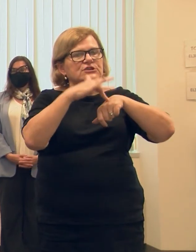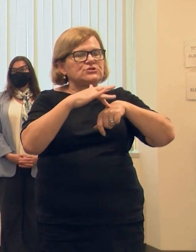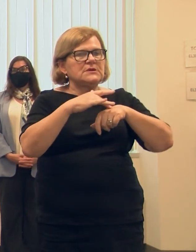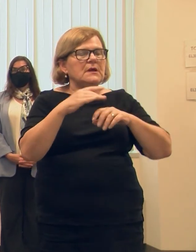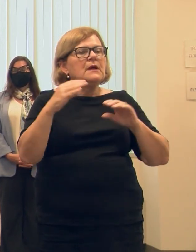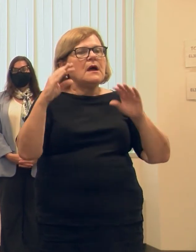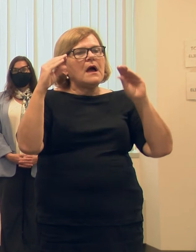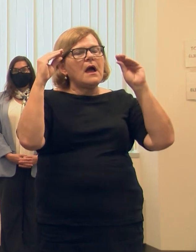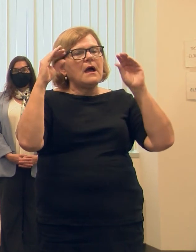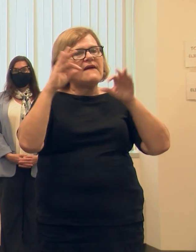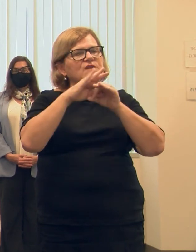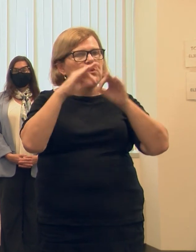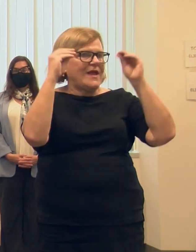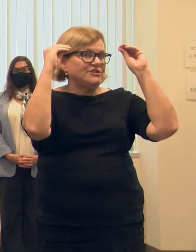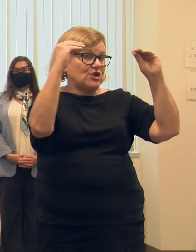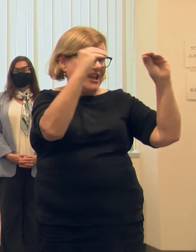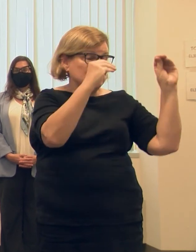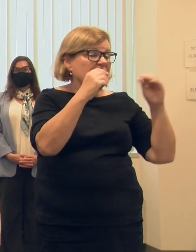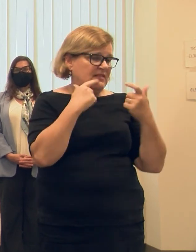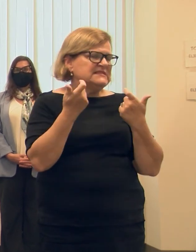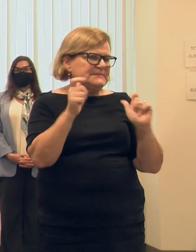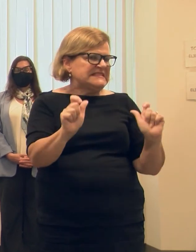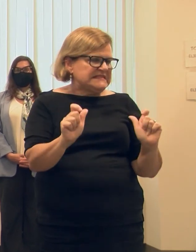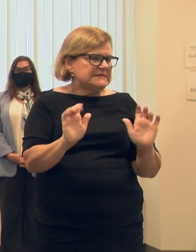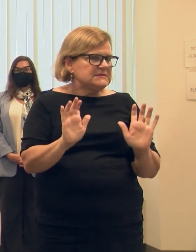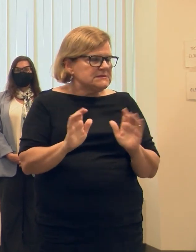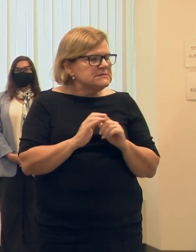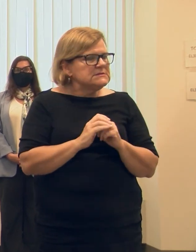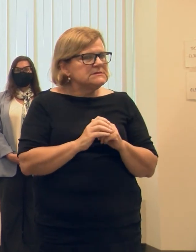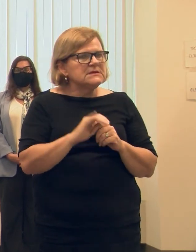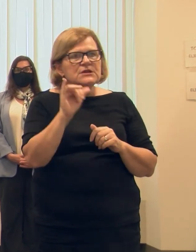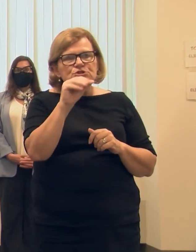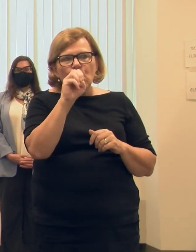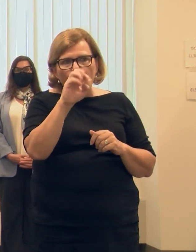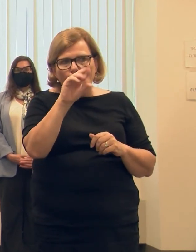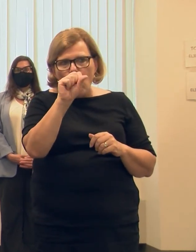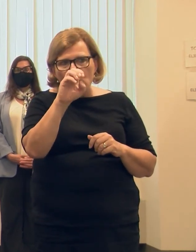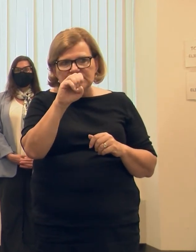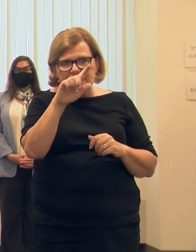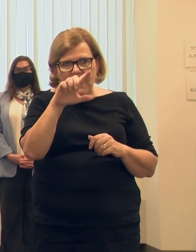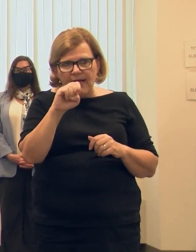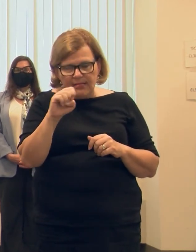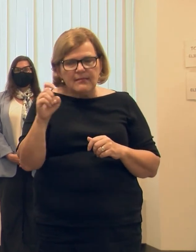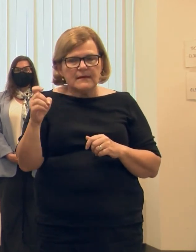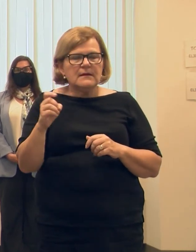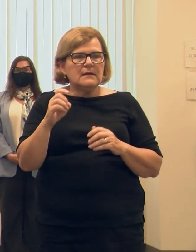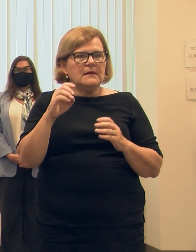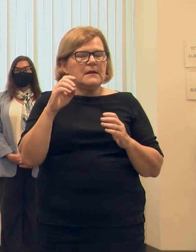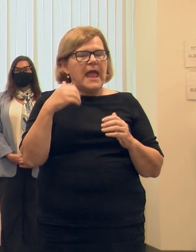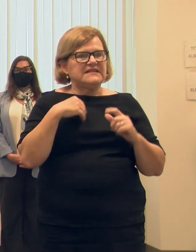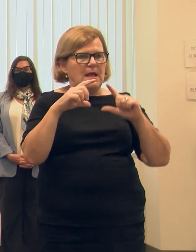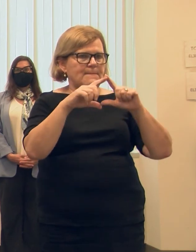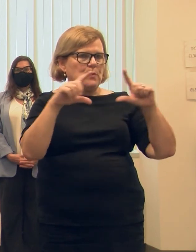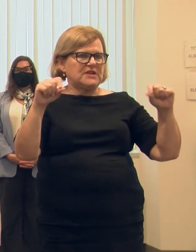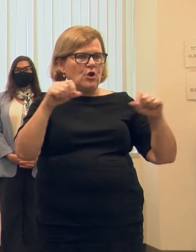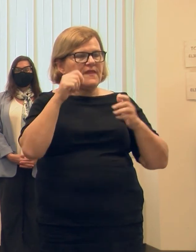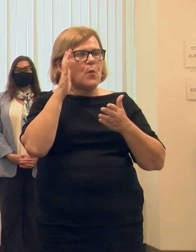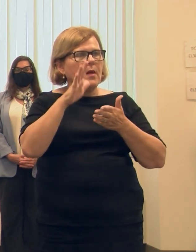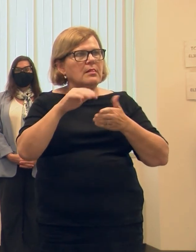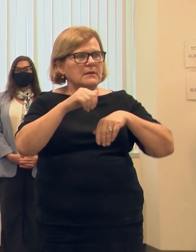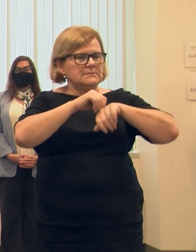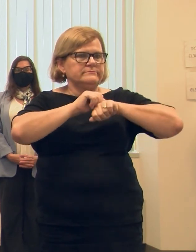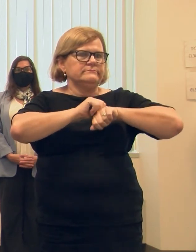voter education. That's definitely huge. Joe Rozelle has actually put together a postcard that's going to